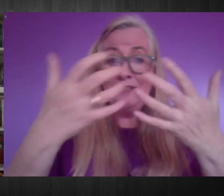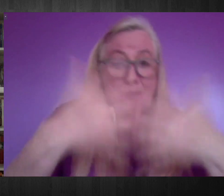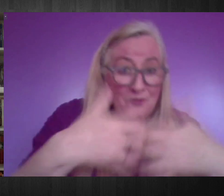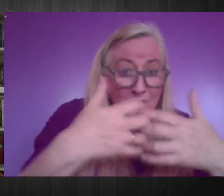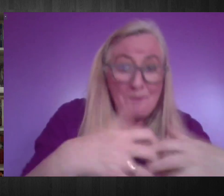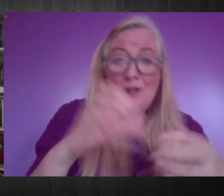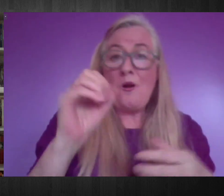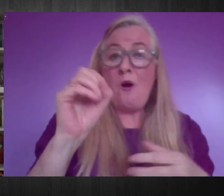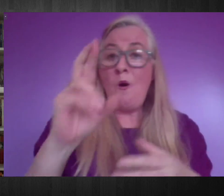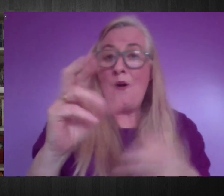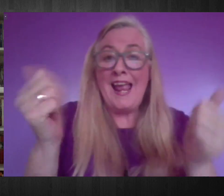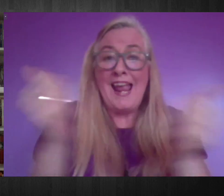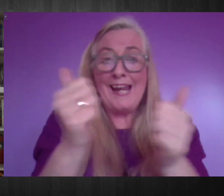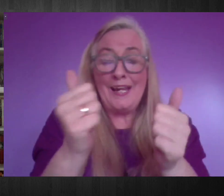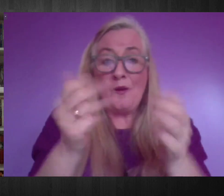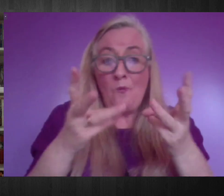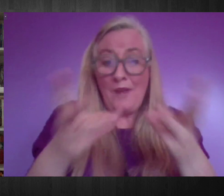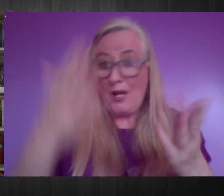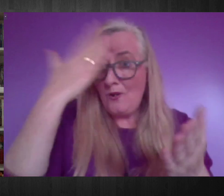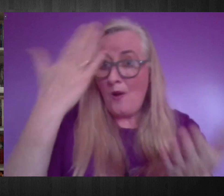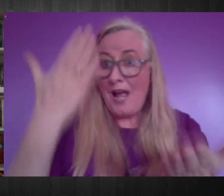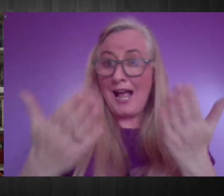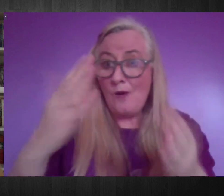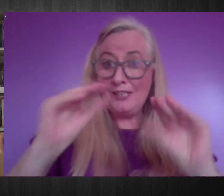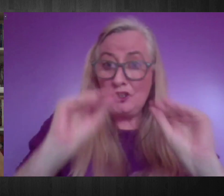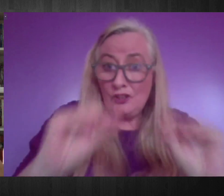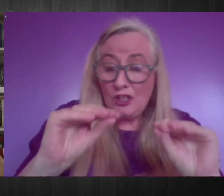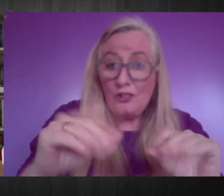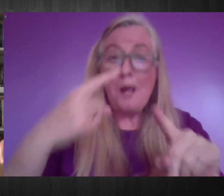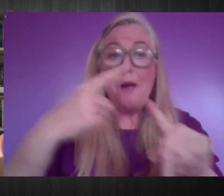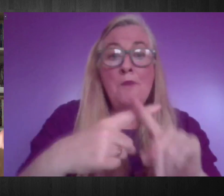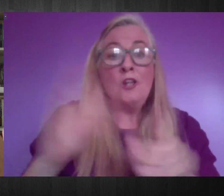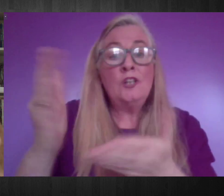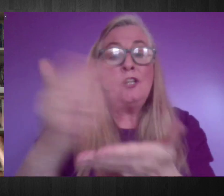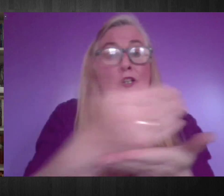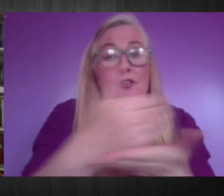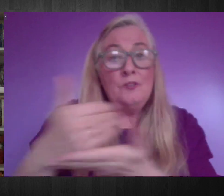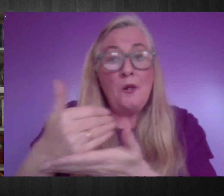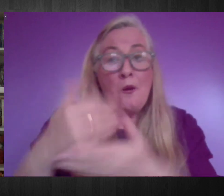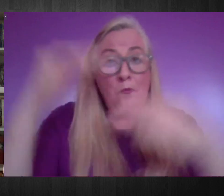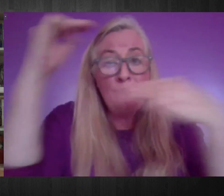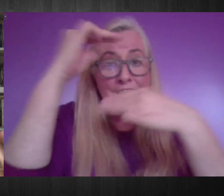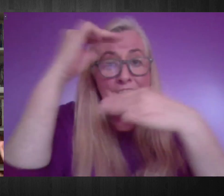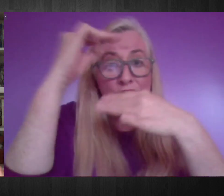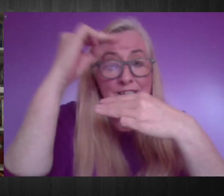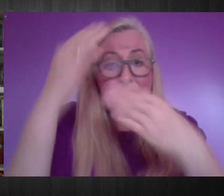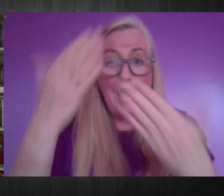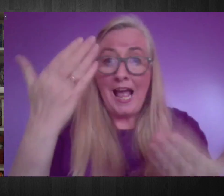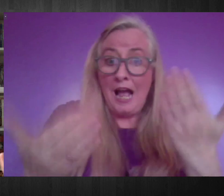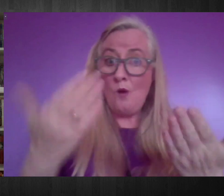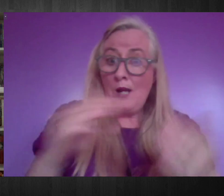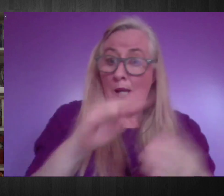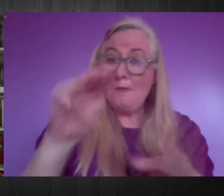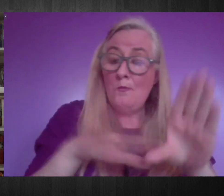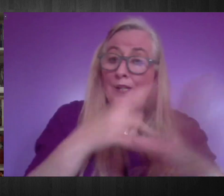support them. The impact on social protection and how do we need to understand that for persons with disabilities that face